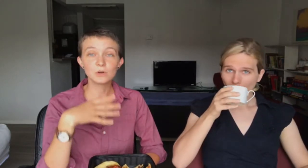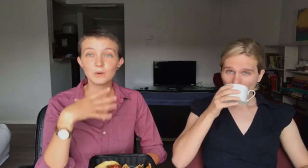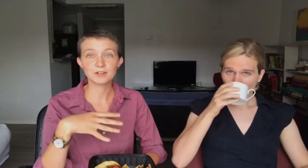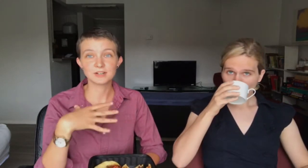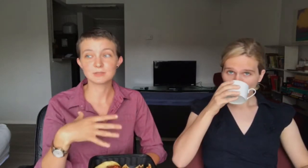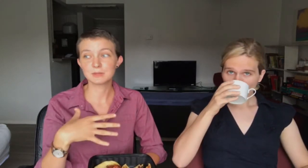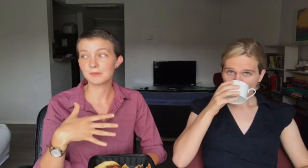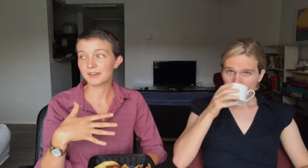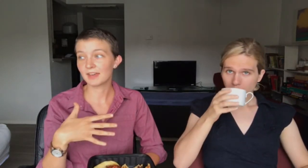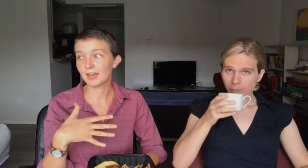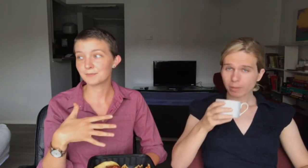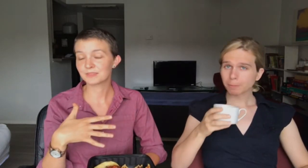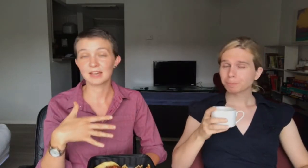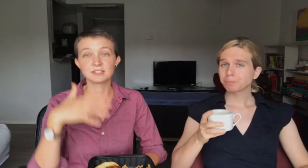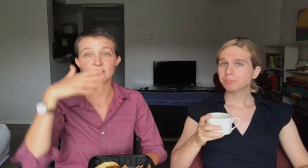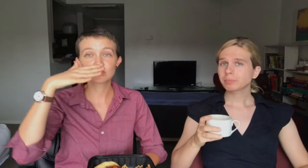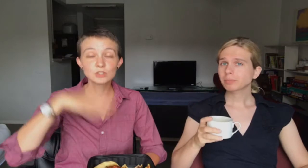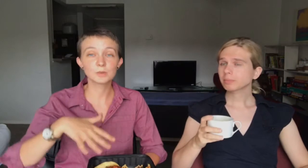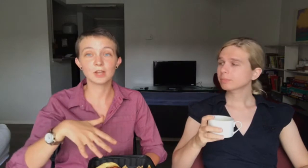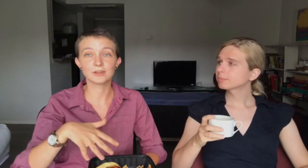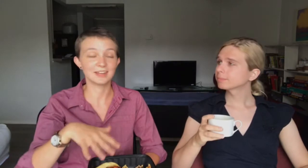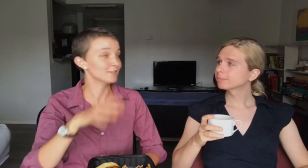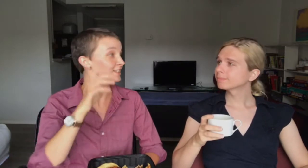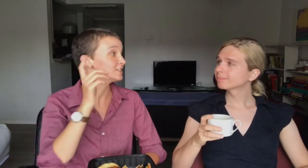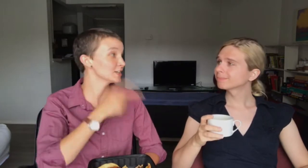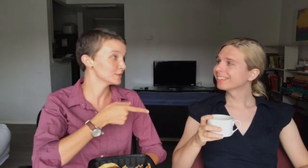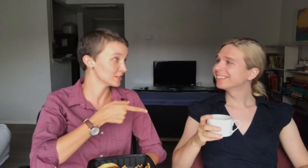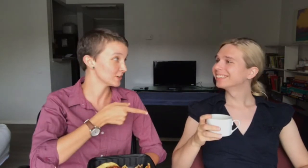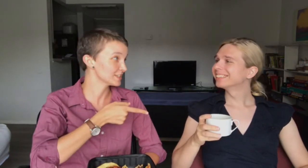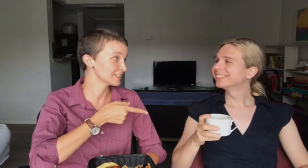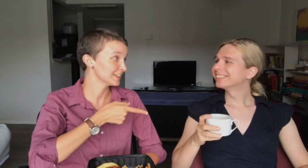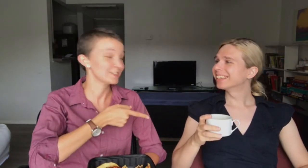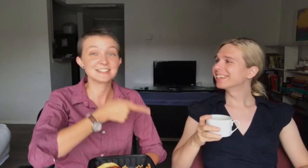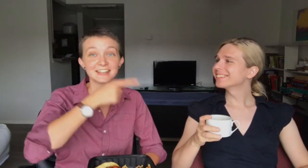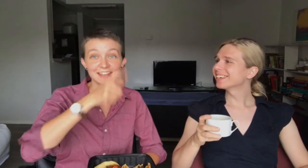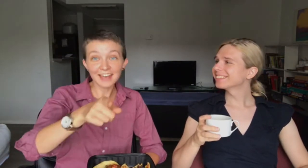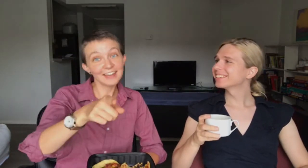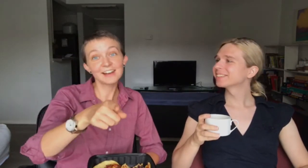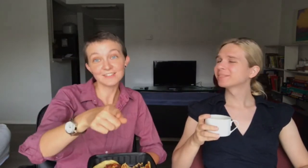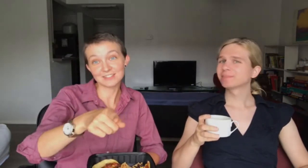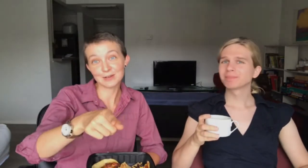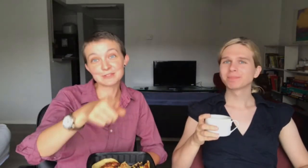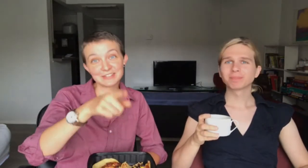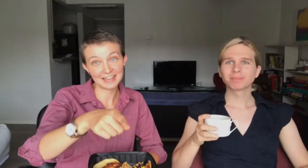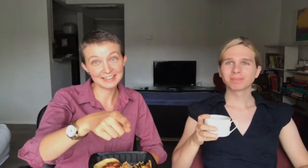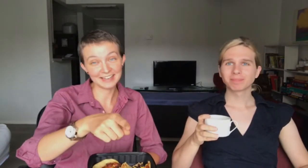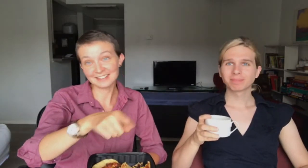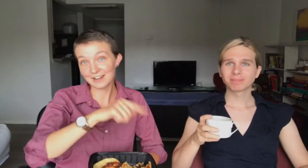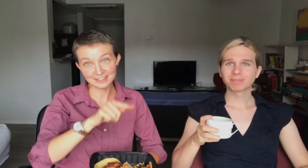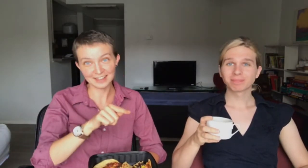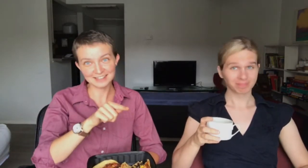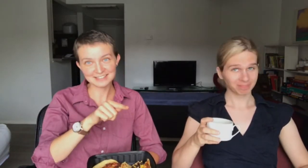queer and trans people that came. And it's like super low-key. It was in Genuine Joe's. Yeah, is a gay coffee shop. So gay again. Count the gays.